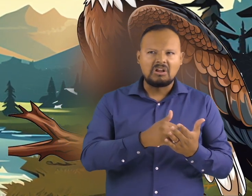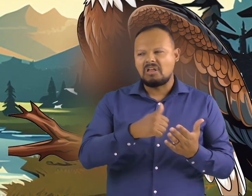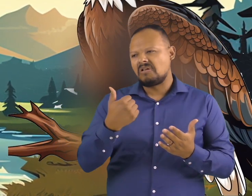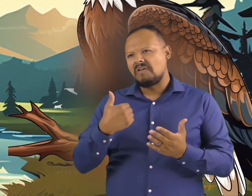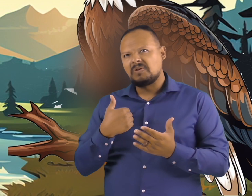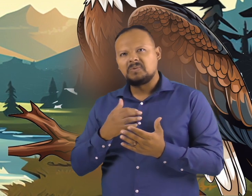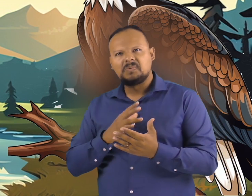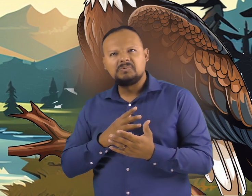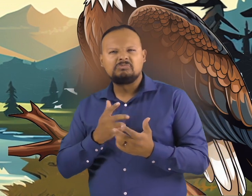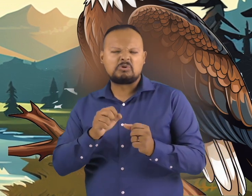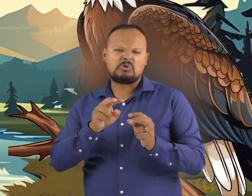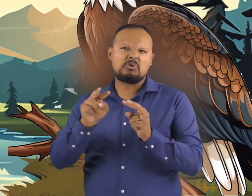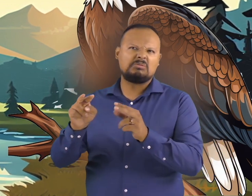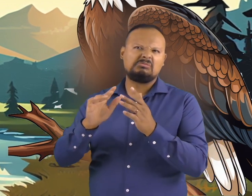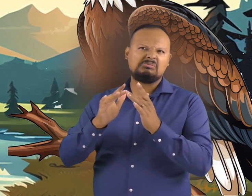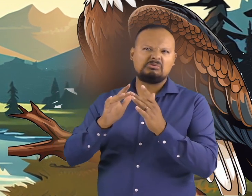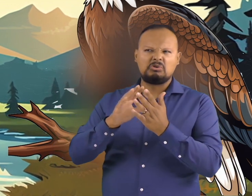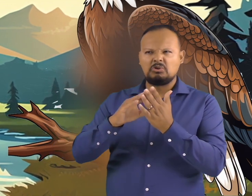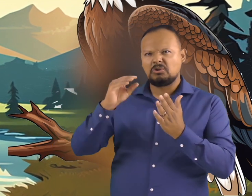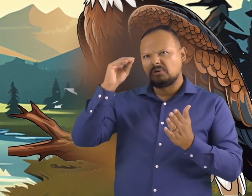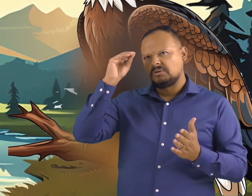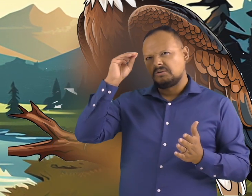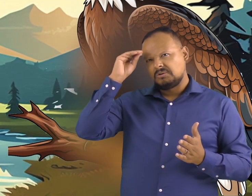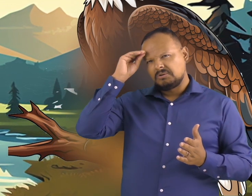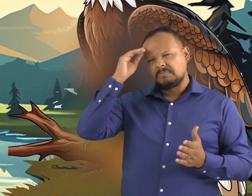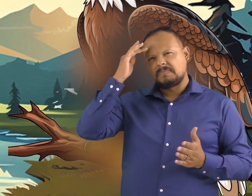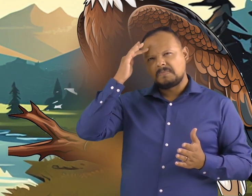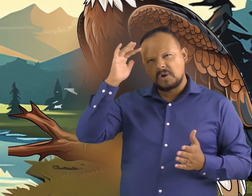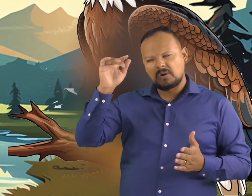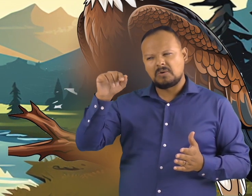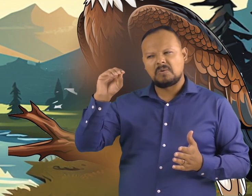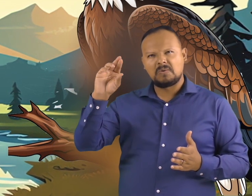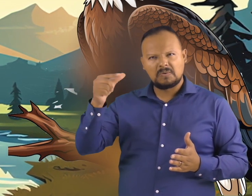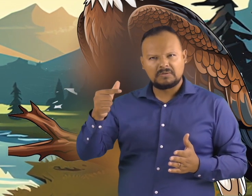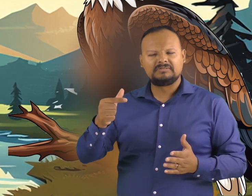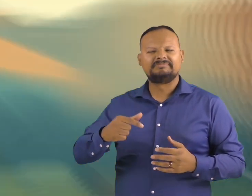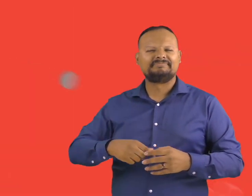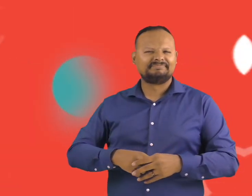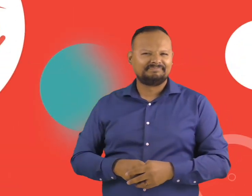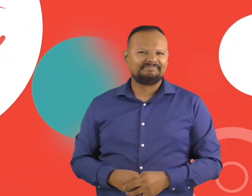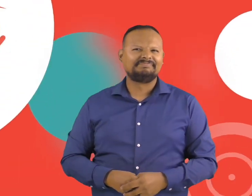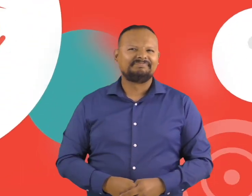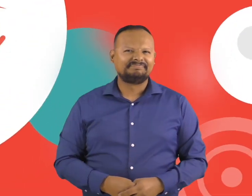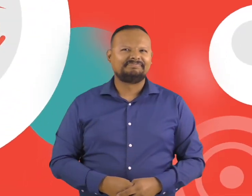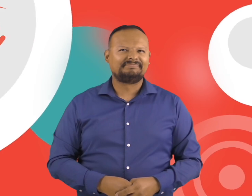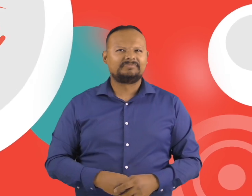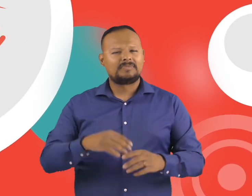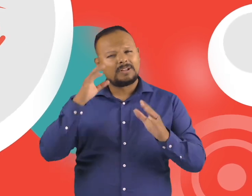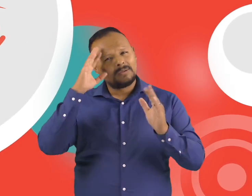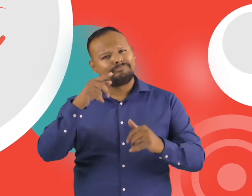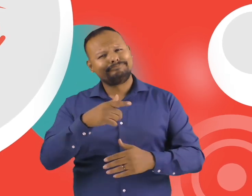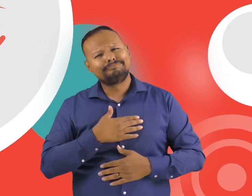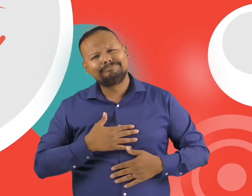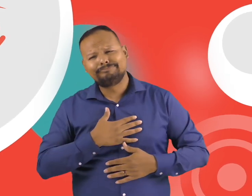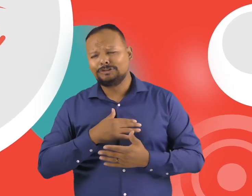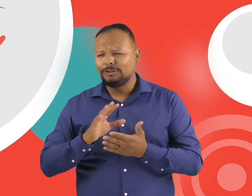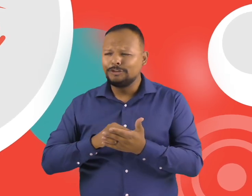great lesson plans on our website, learnbright.org. Hope you had fun learning with us.